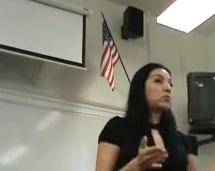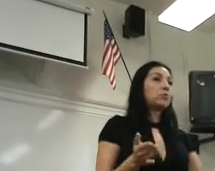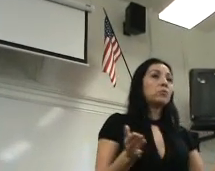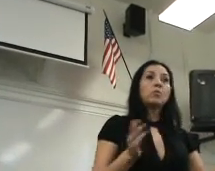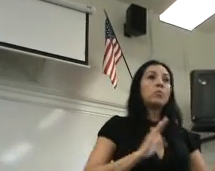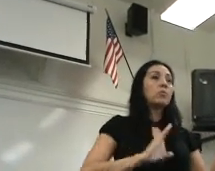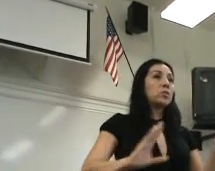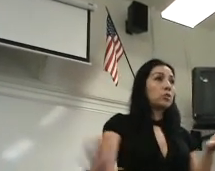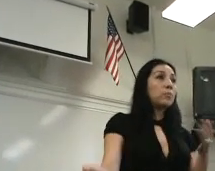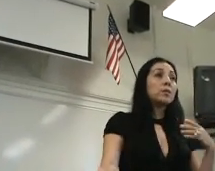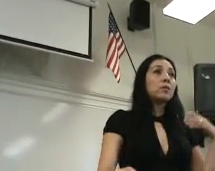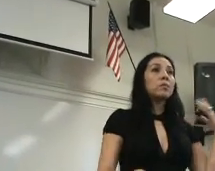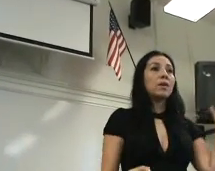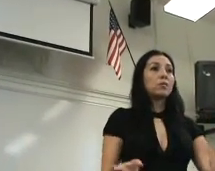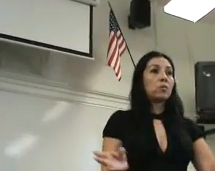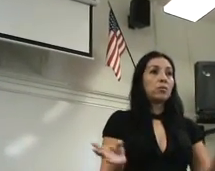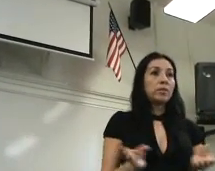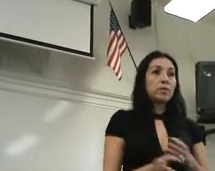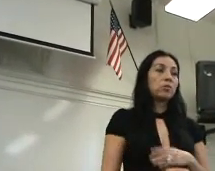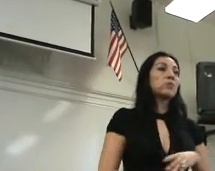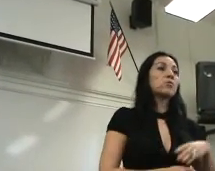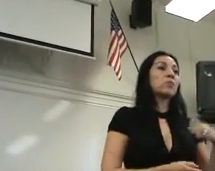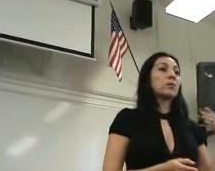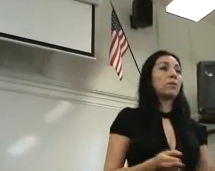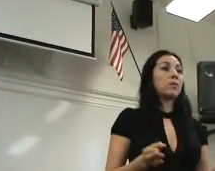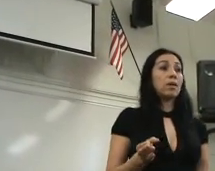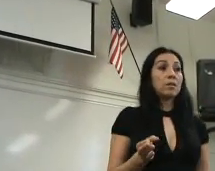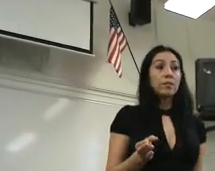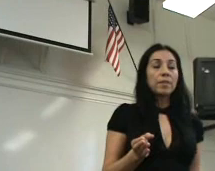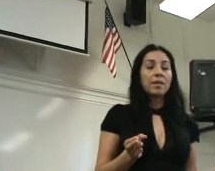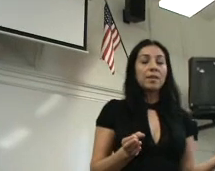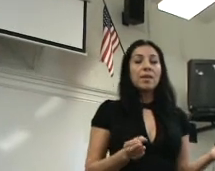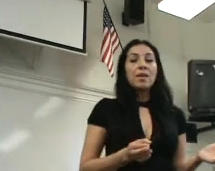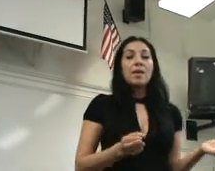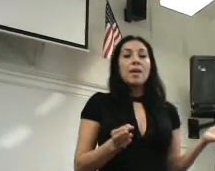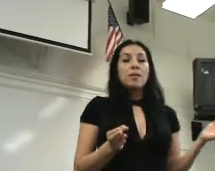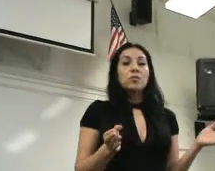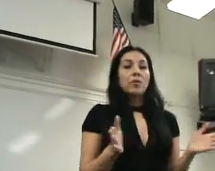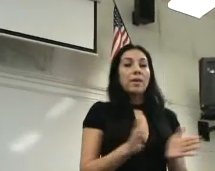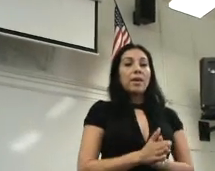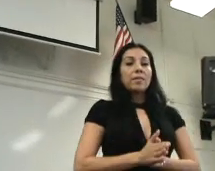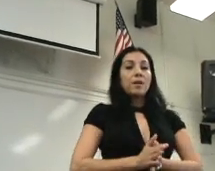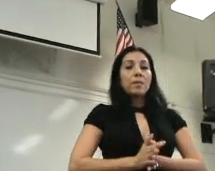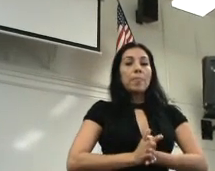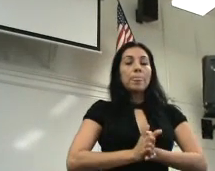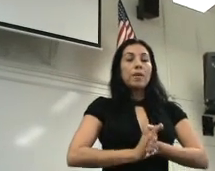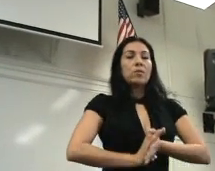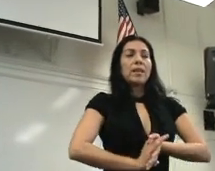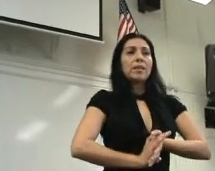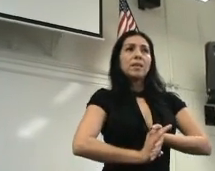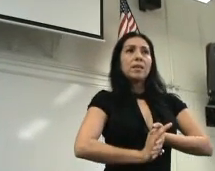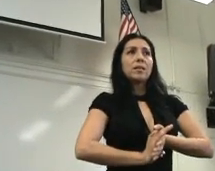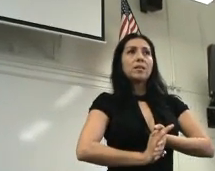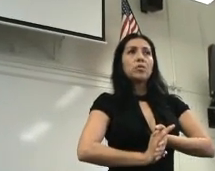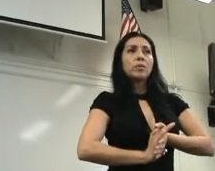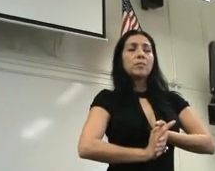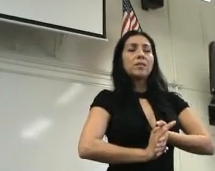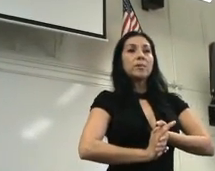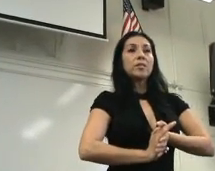them to, you know, we went shopping, we got all the pictures, we got everything. So, then they go, like, do you want to be the